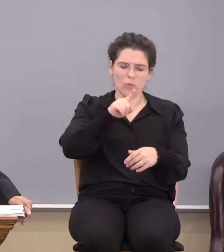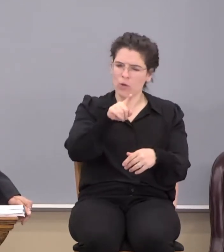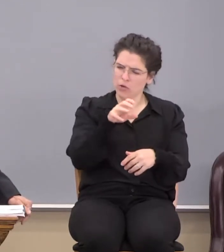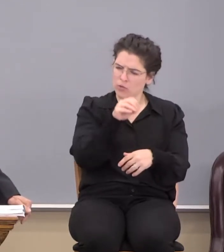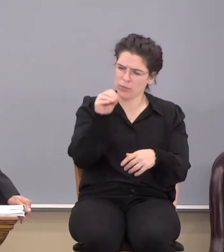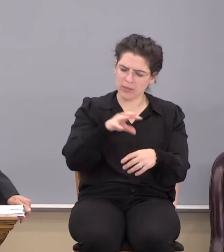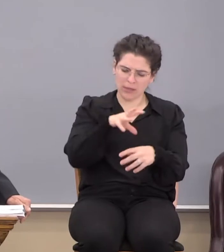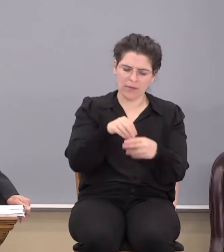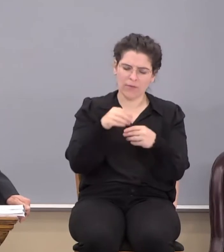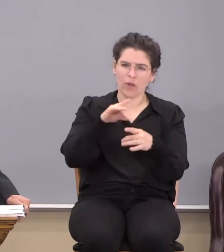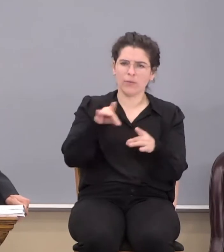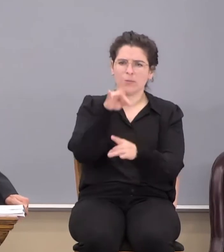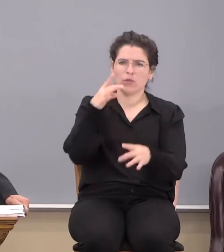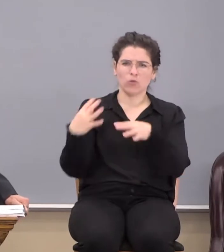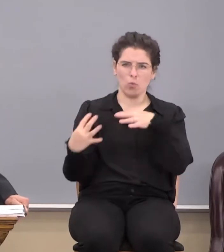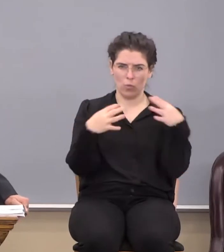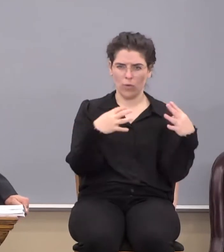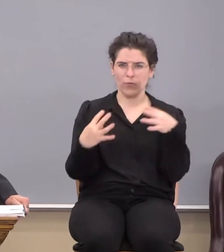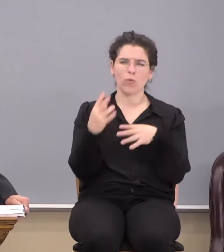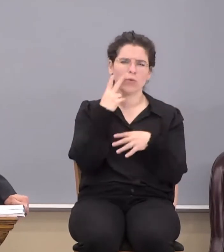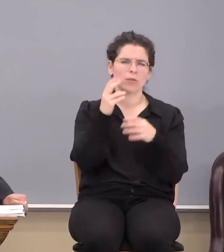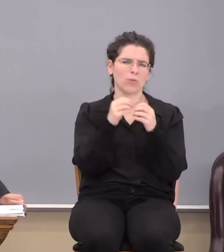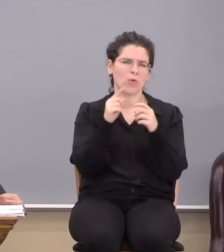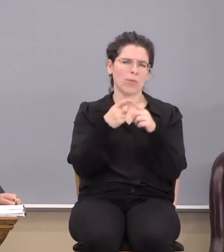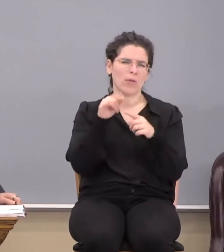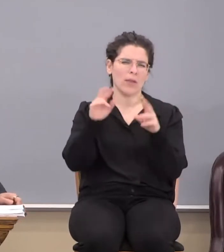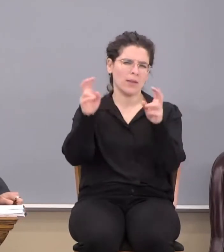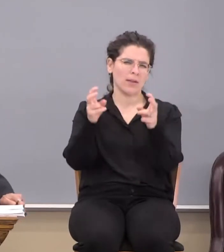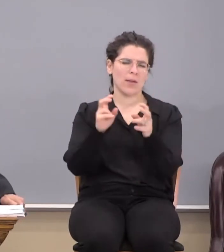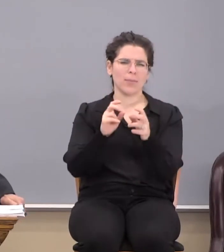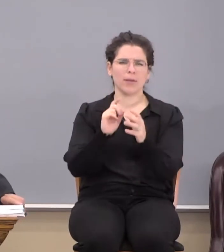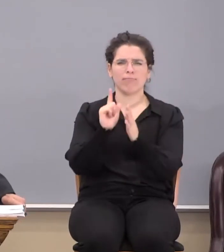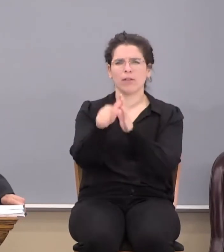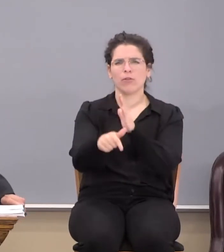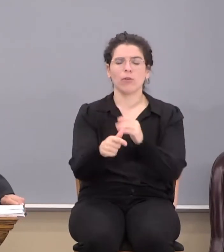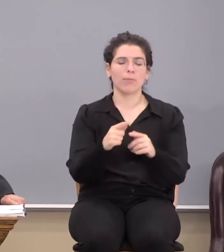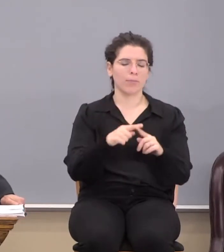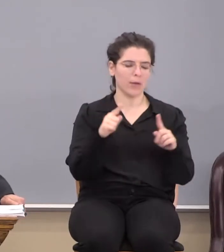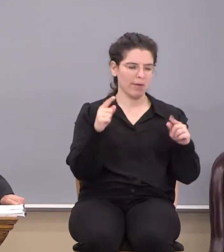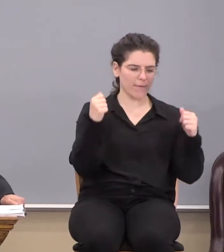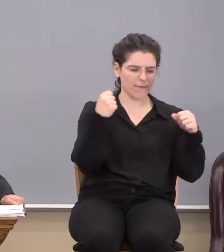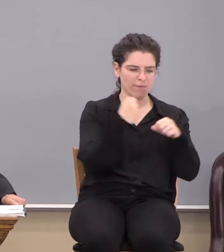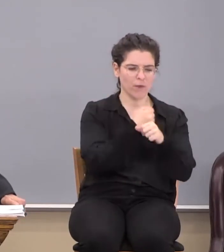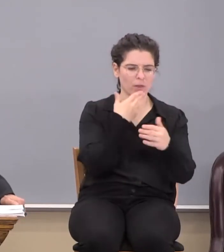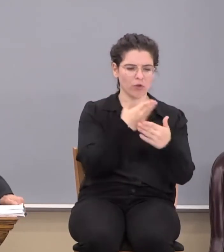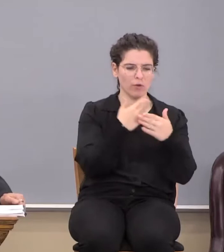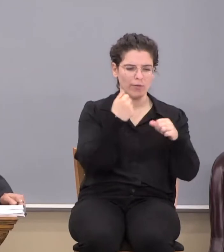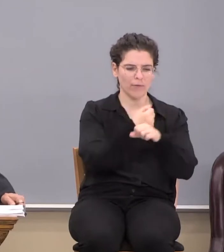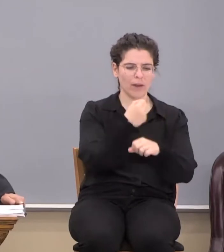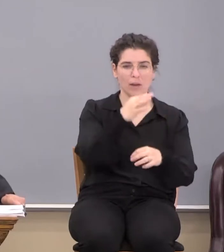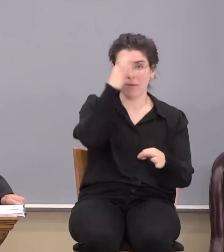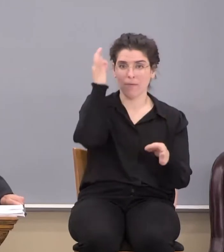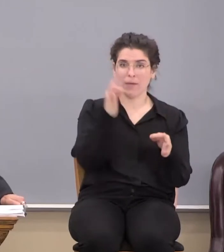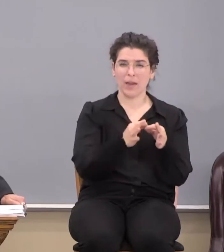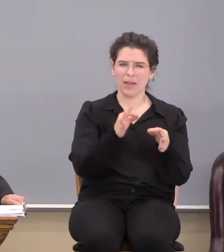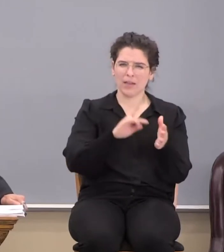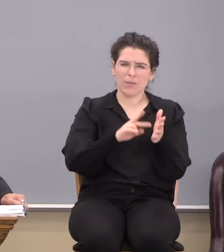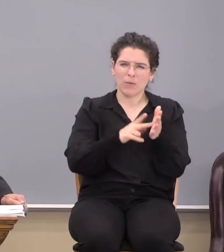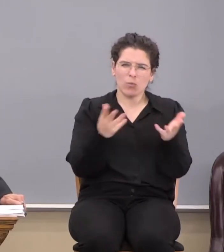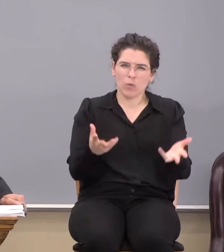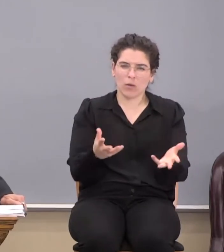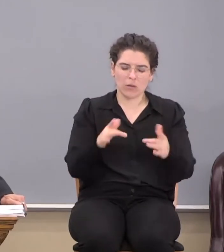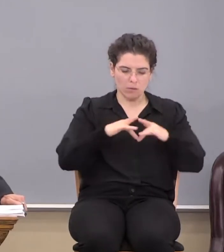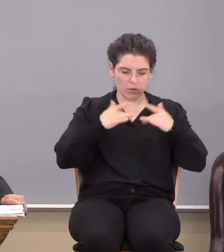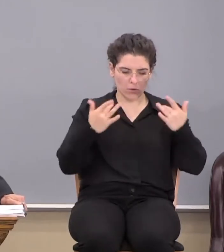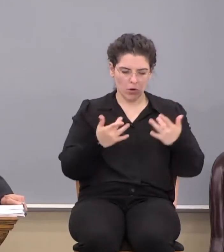spiritual warfare. Alexia, see more about that just momentarily. But when he says, fight the good fight of faith, that means that the heart of